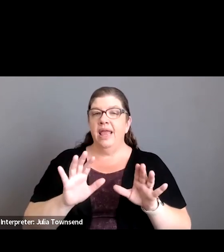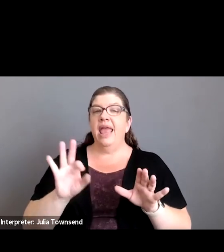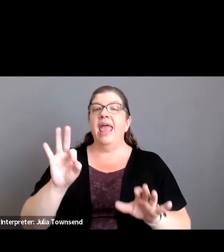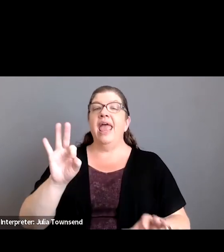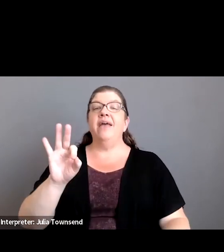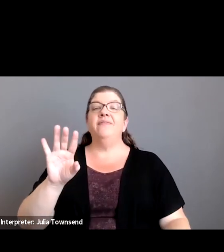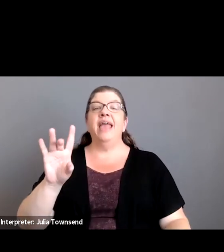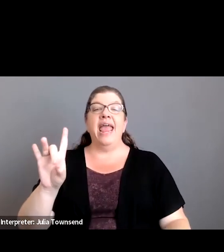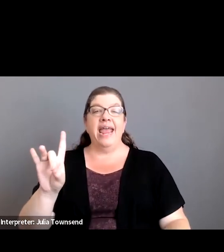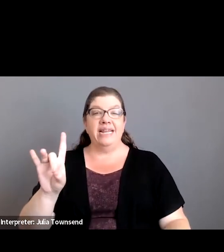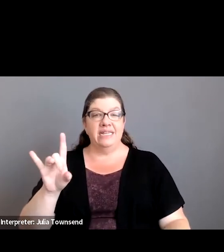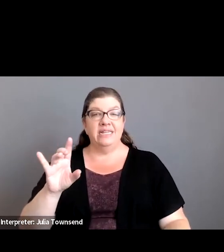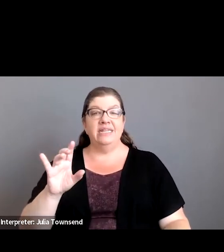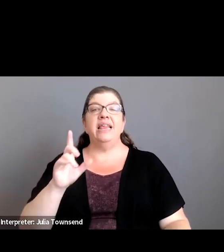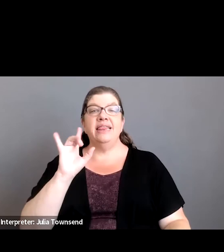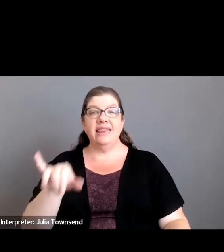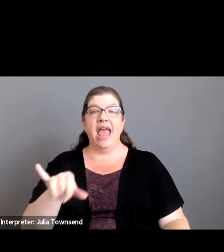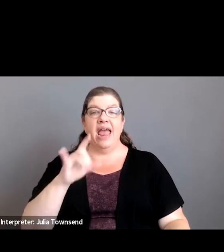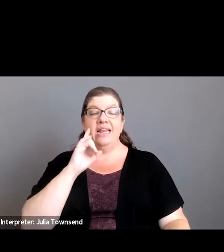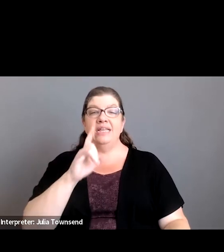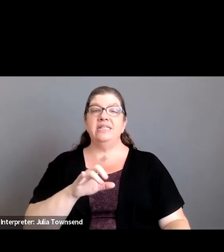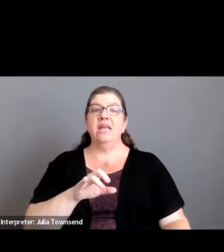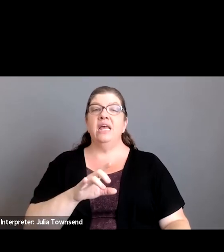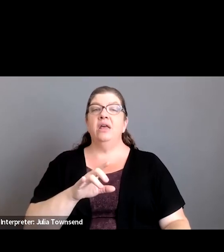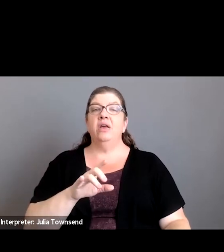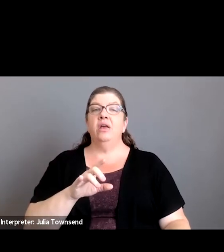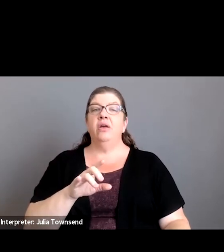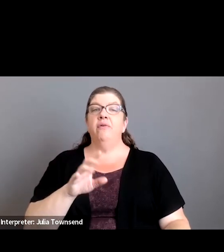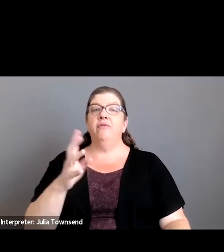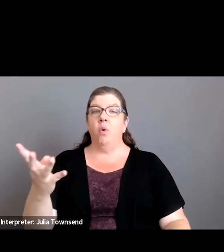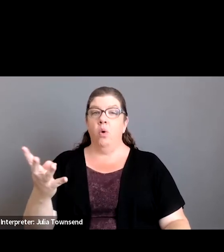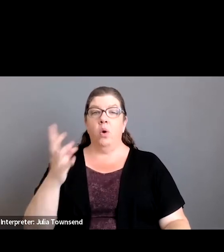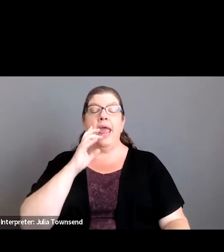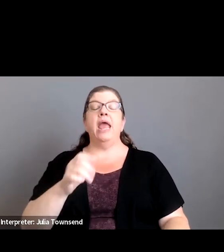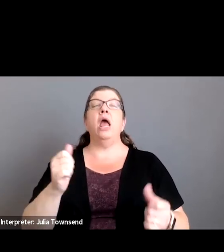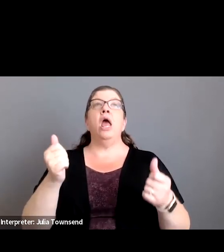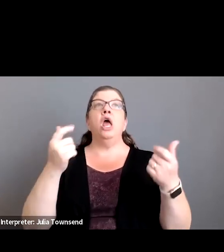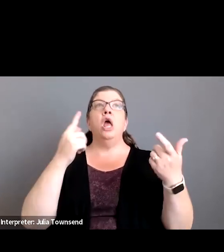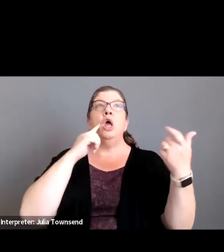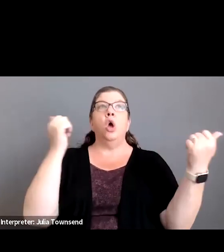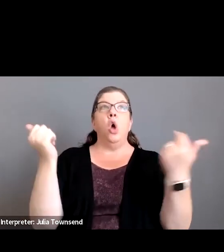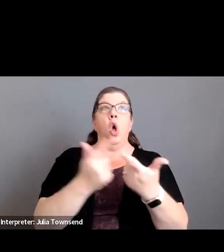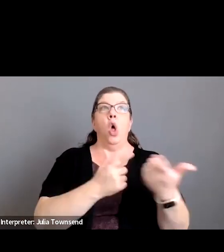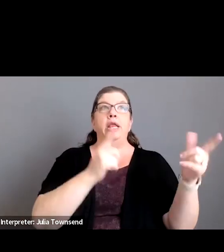right yes um except for f8